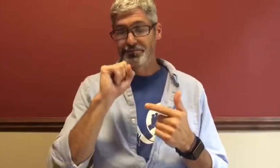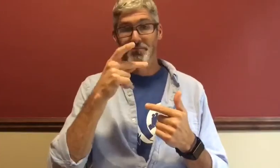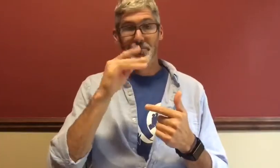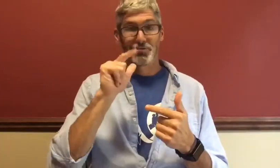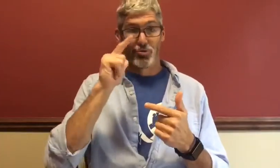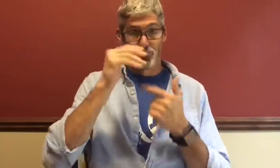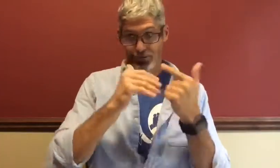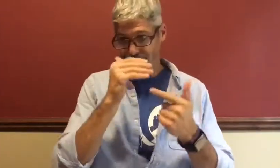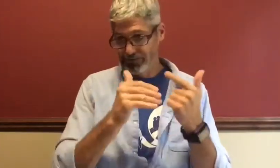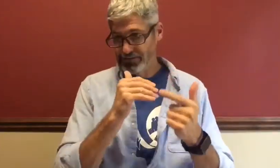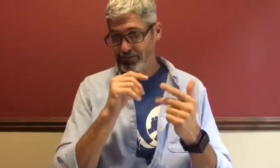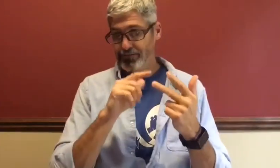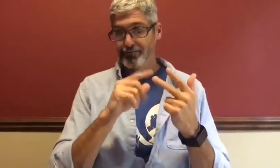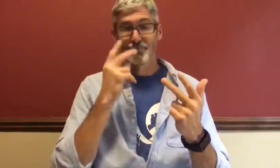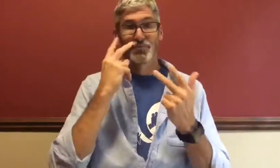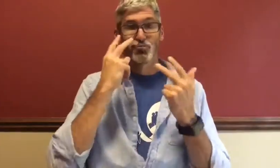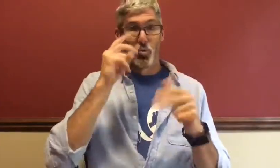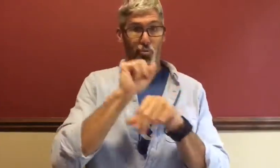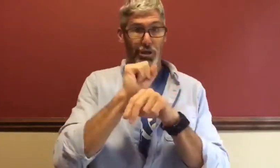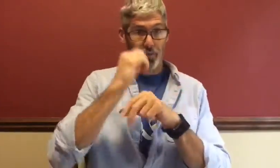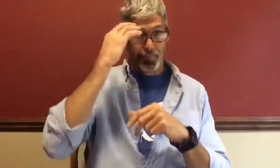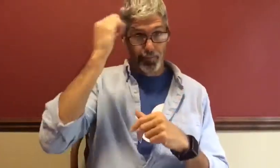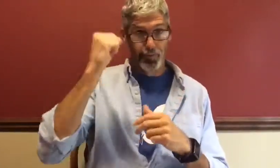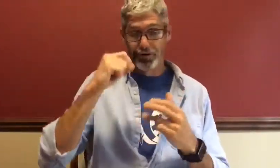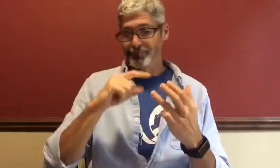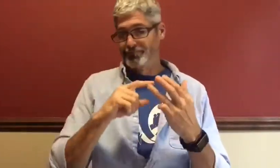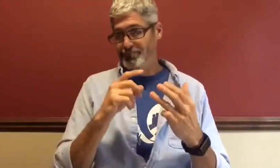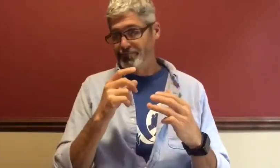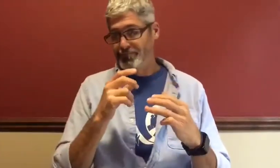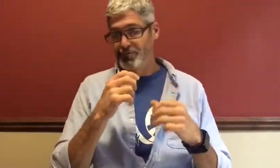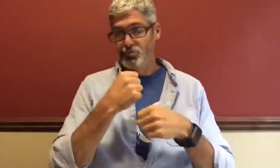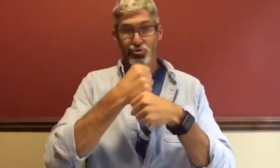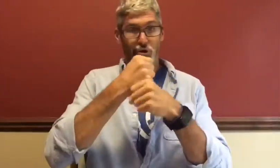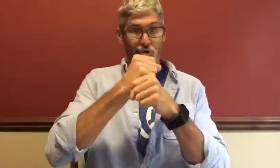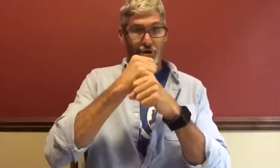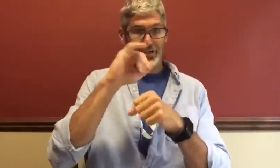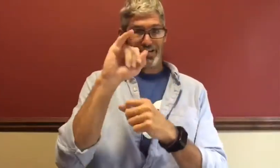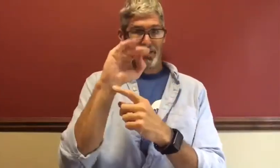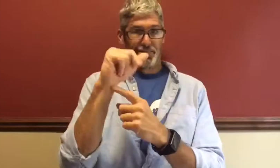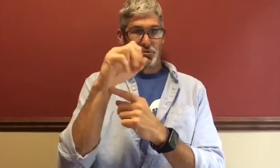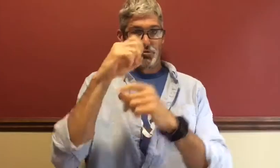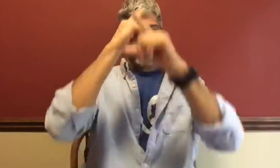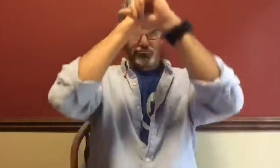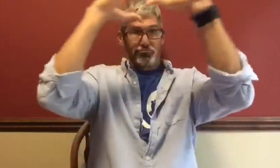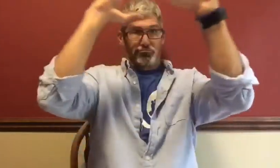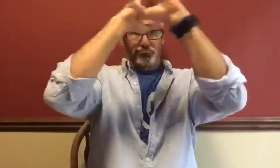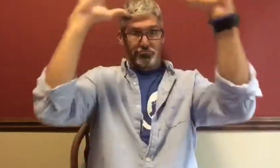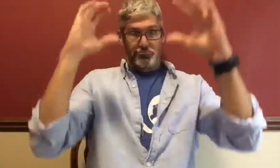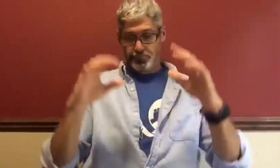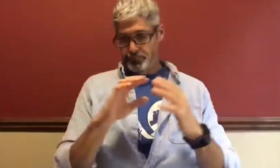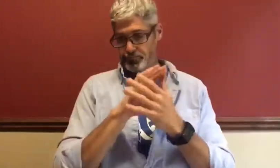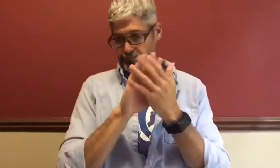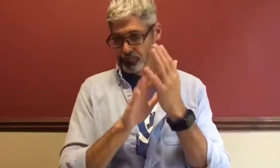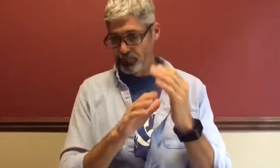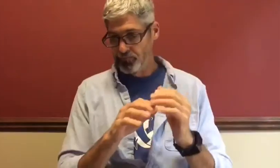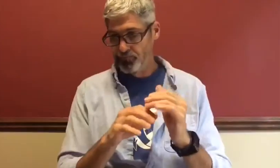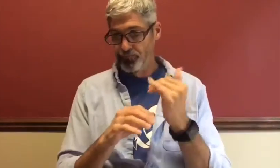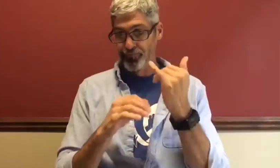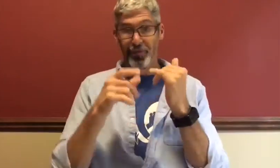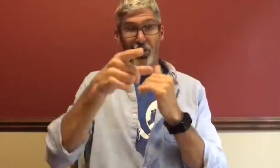two, spatial processing, three, visual working memory, four, generating images in your mind,